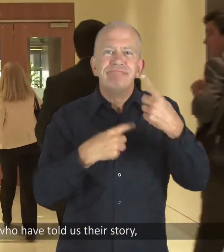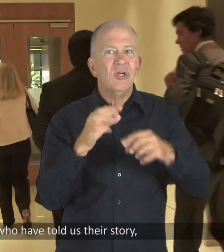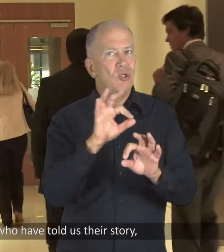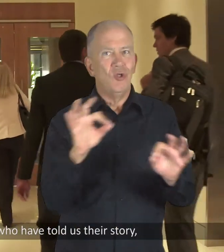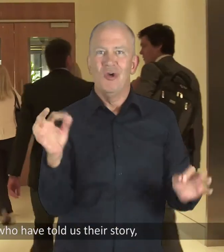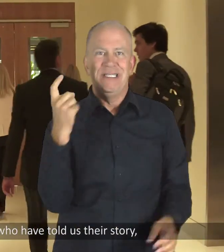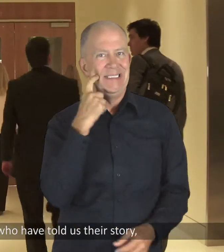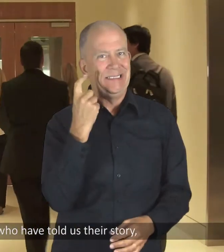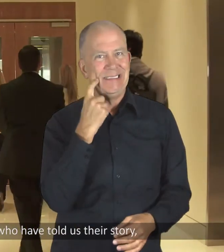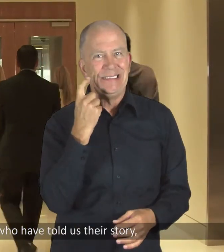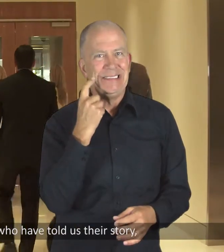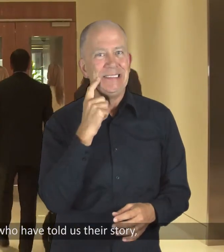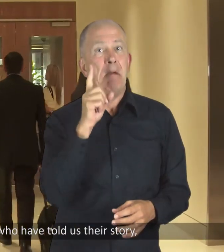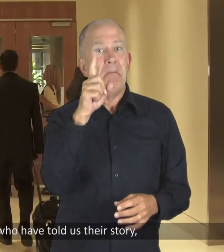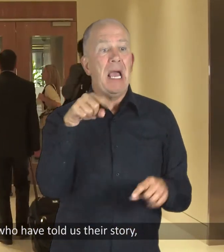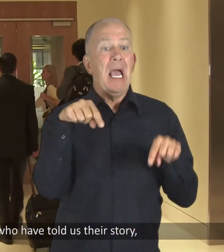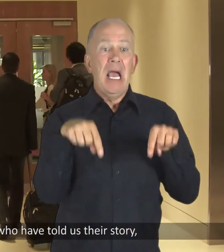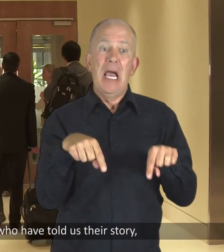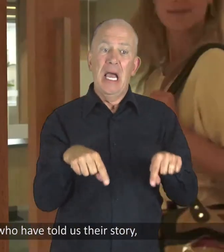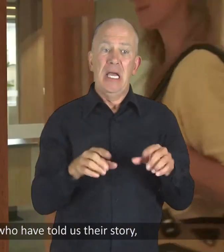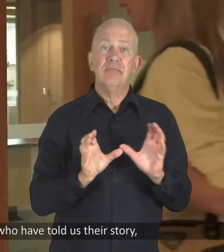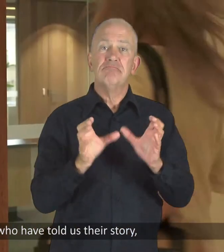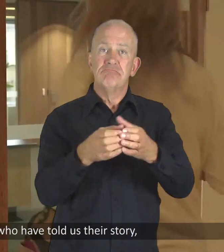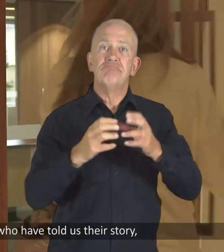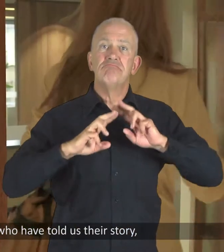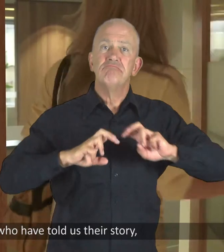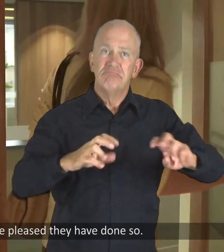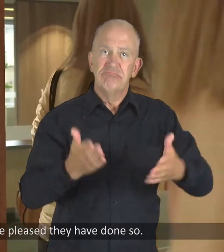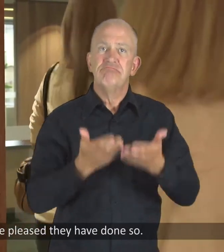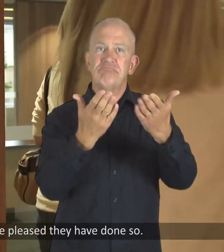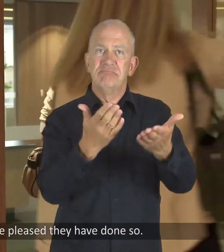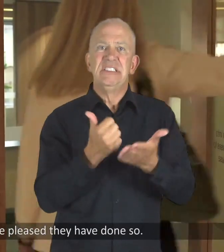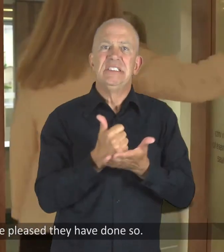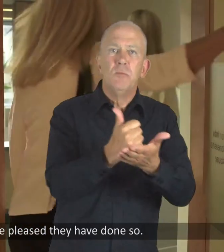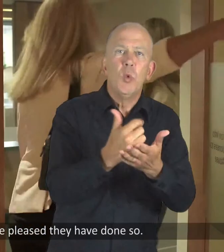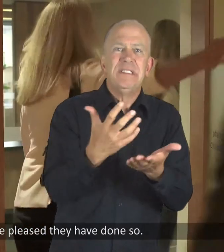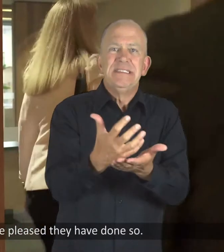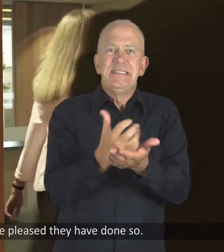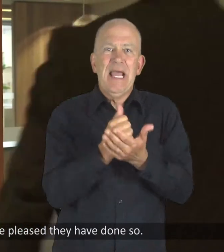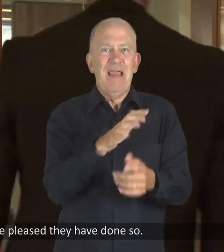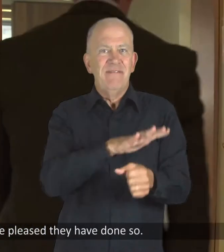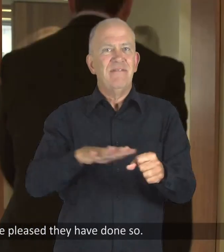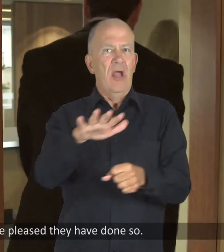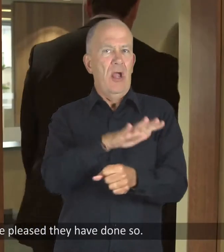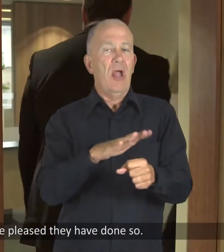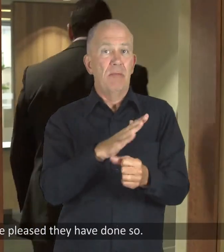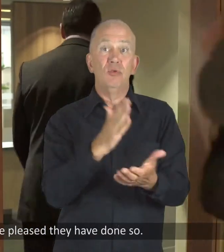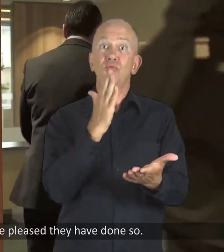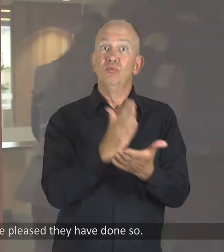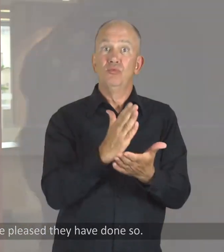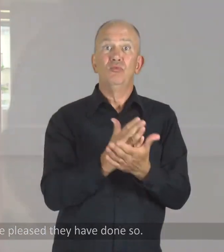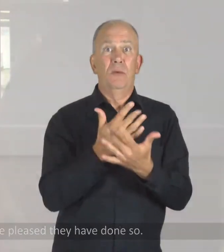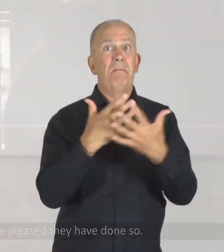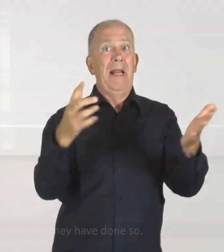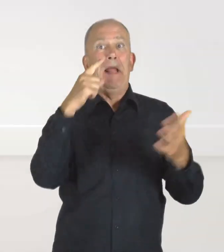Indeed, many of those who have told us their story, distressing as it was, were pleased they have done